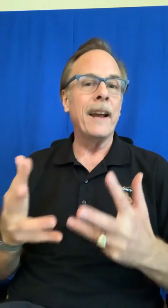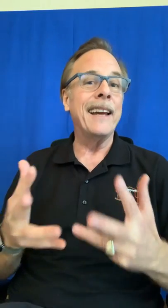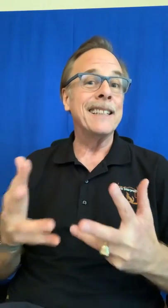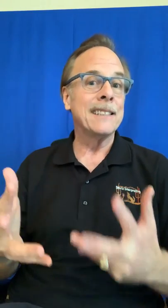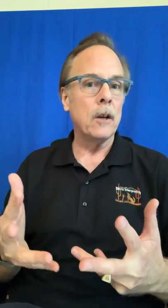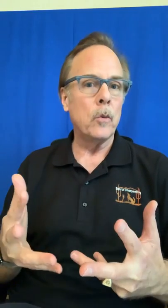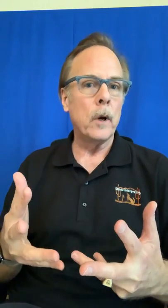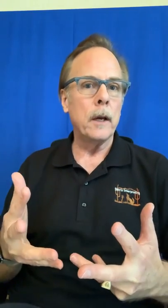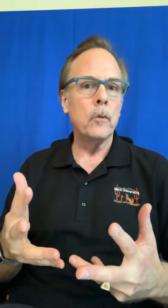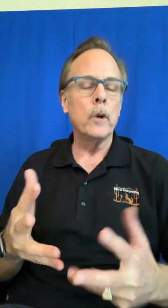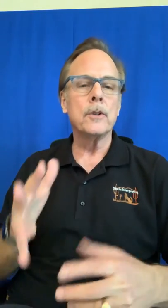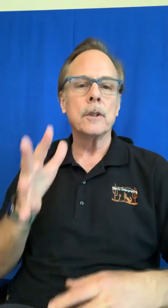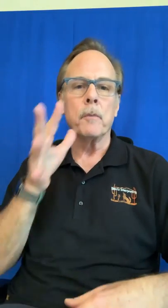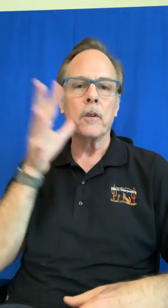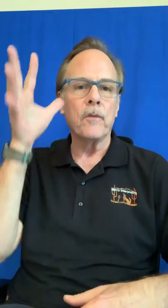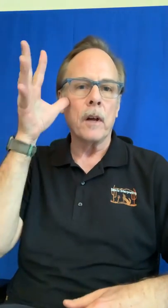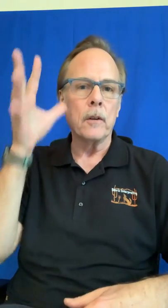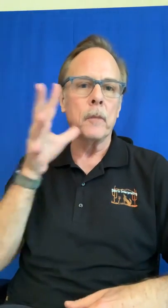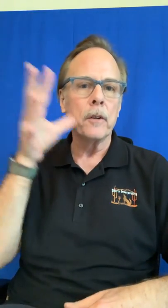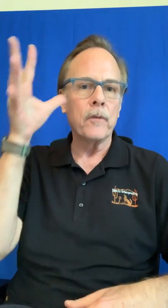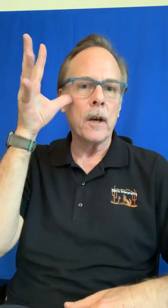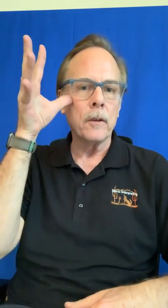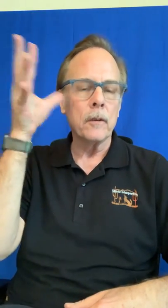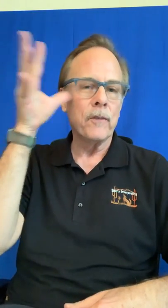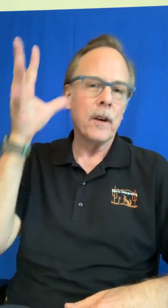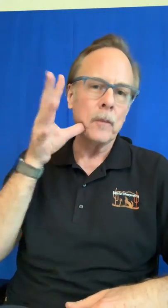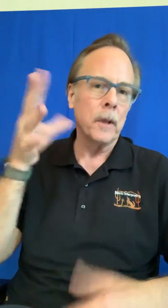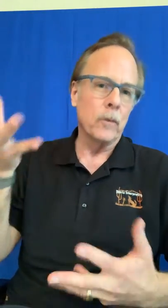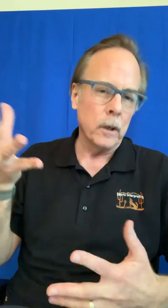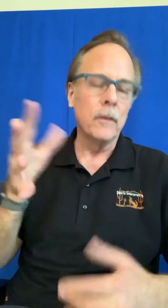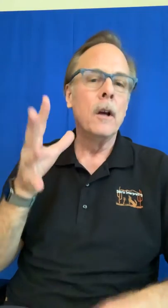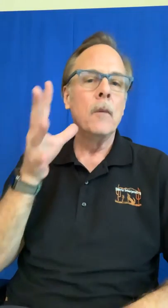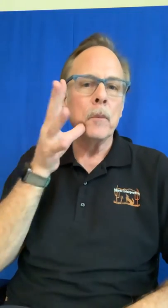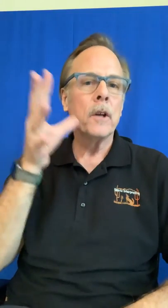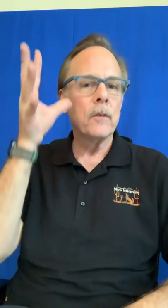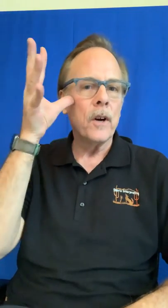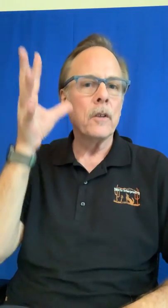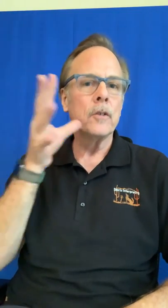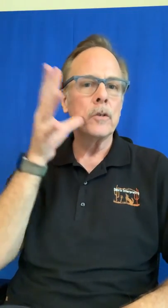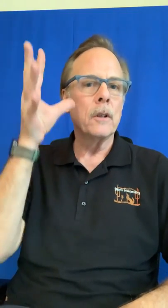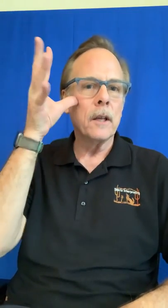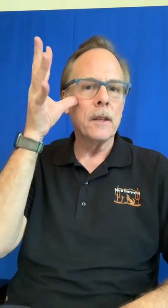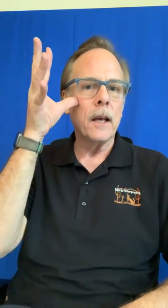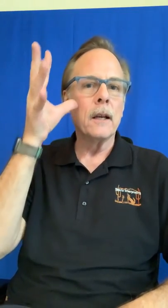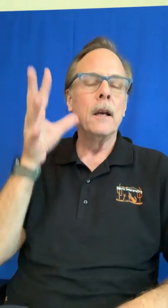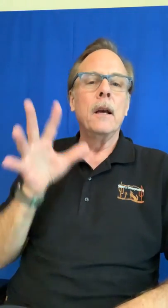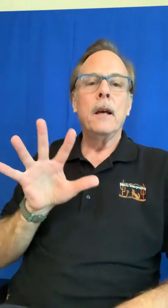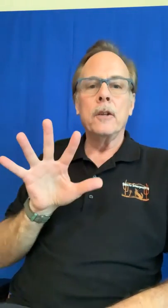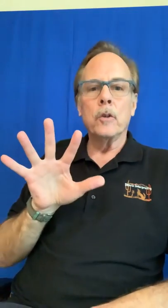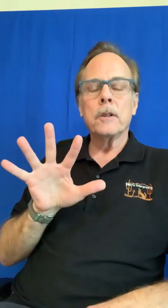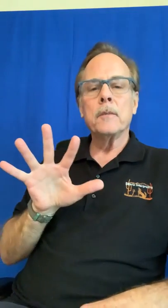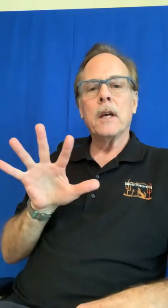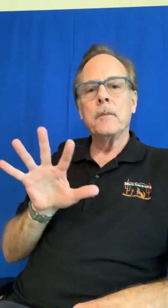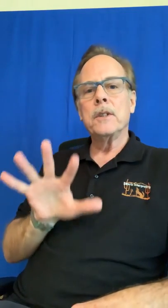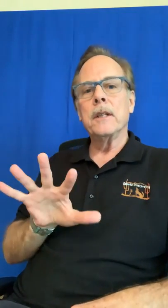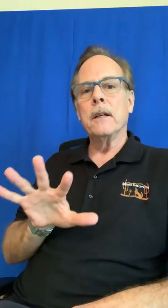ASL way which is mother father mother father father mother whatever but mother father usually like that and you'll sometimes see an